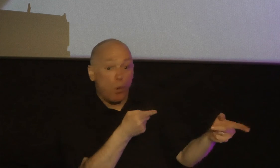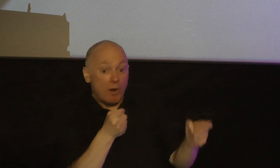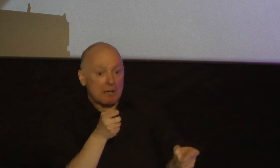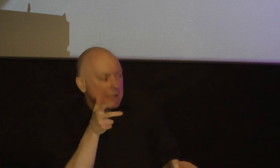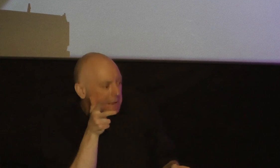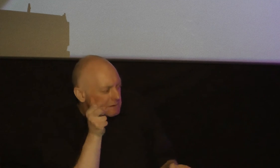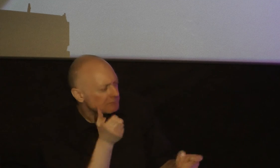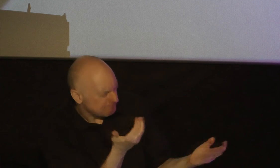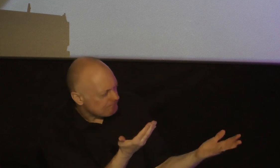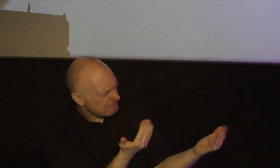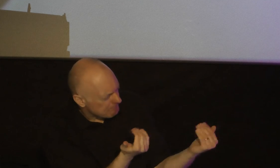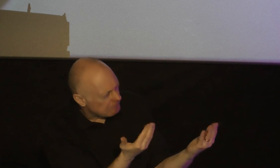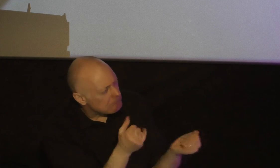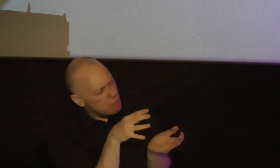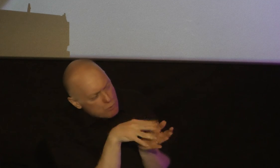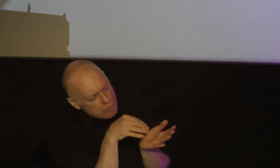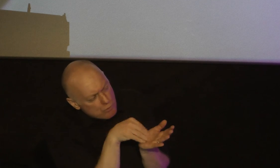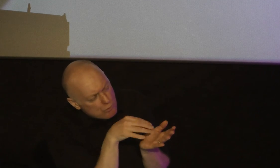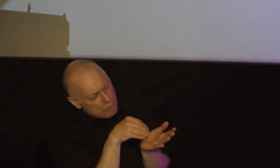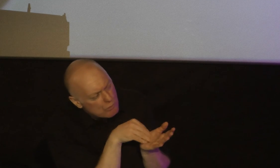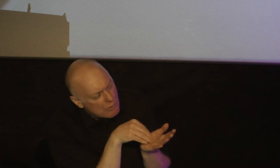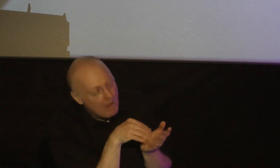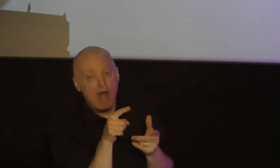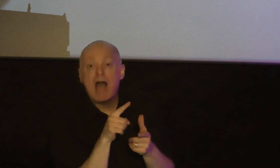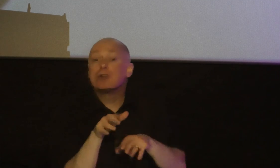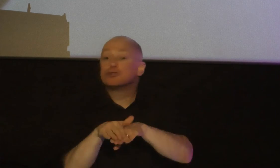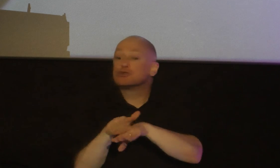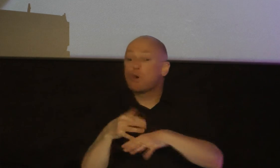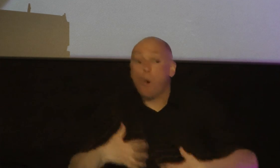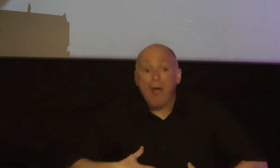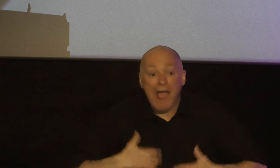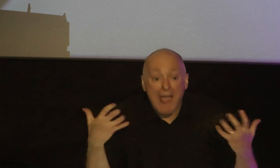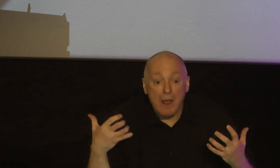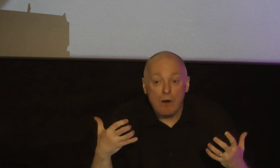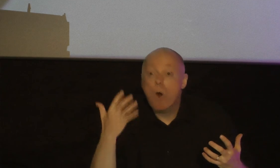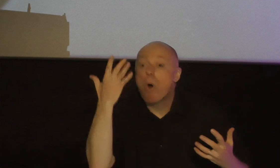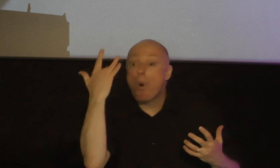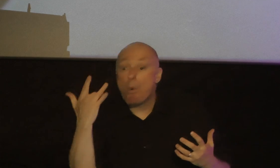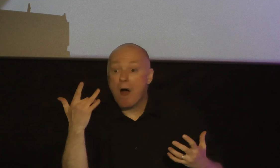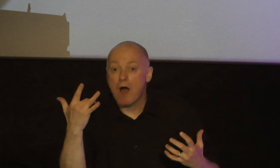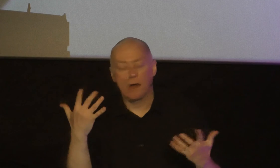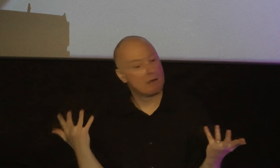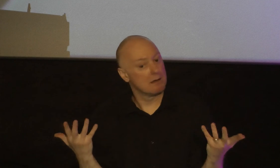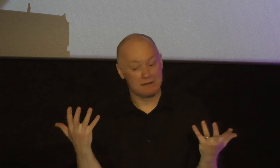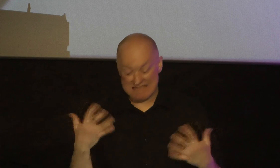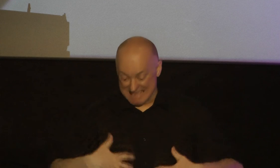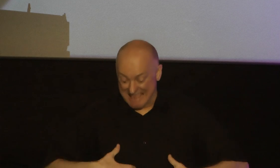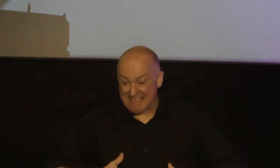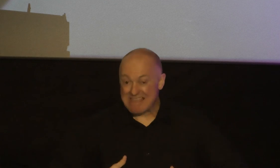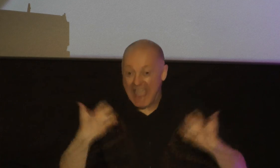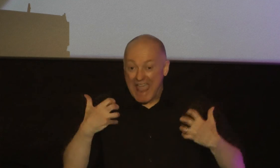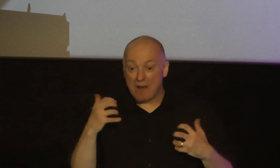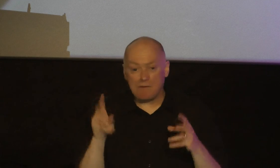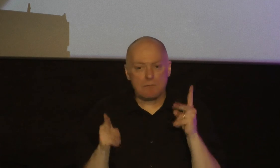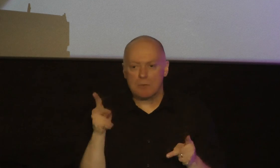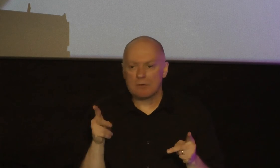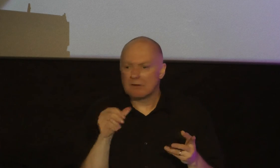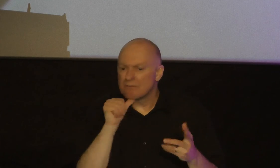and slow to anger because the anger of man does not accomplish the